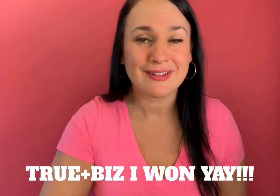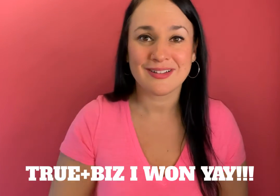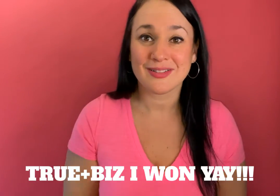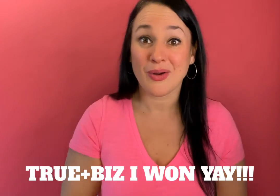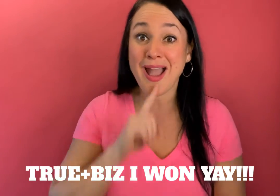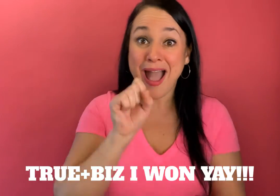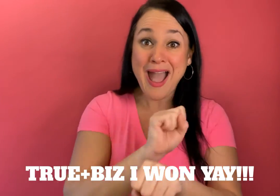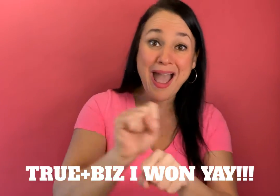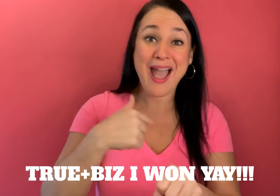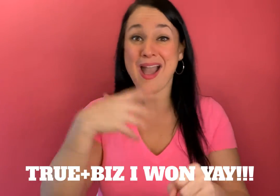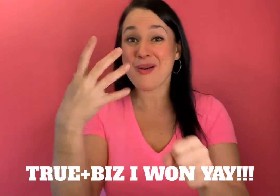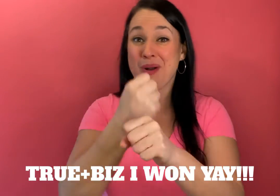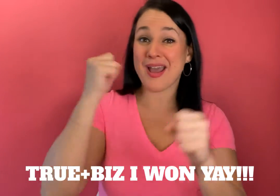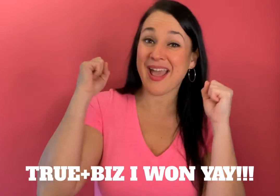like hey I won for reals